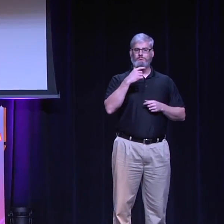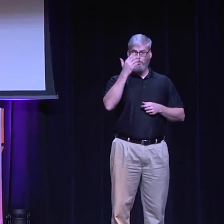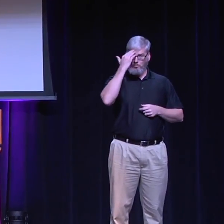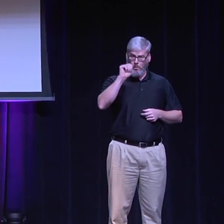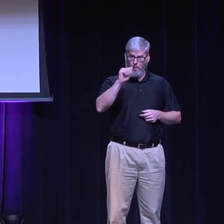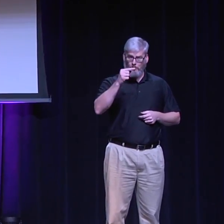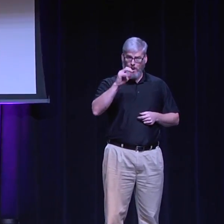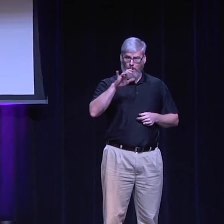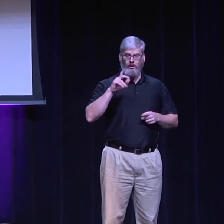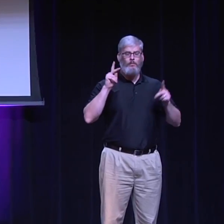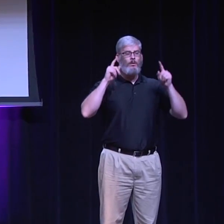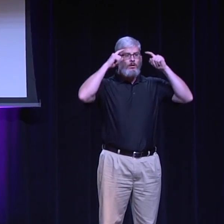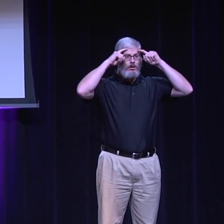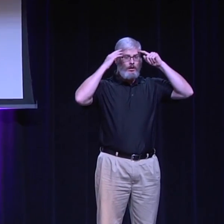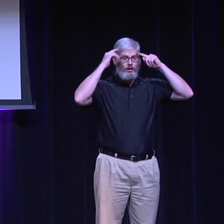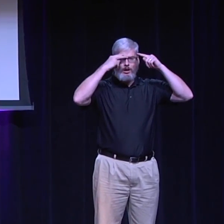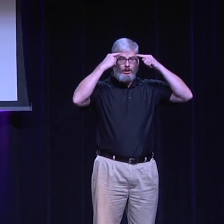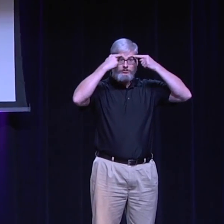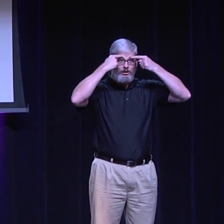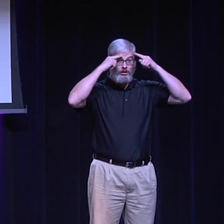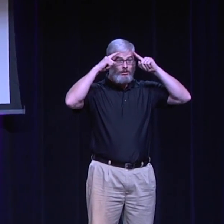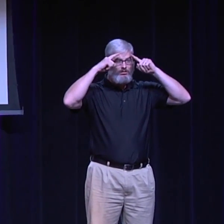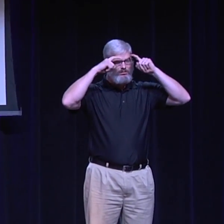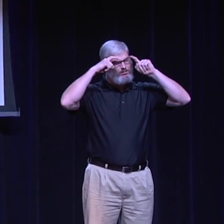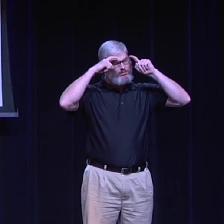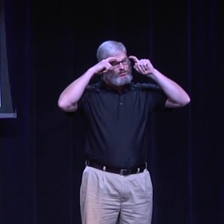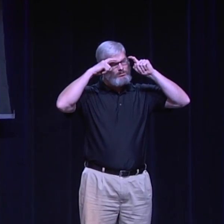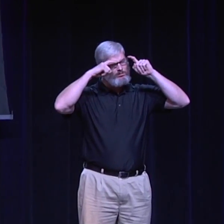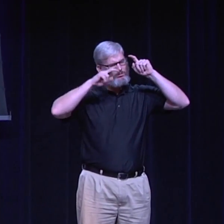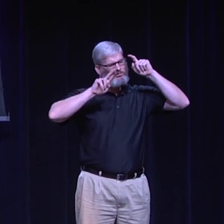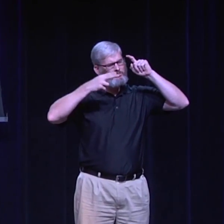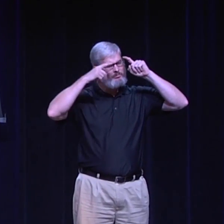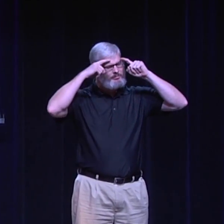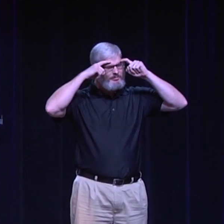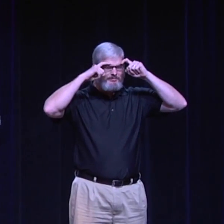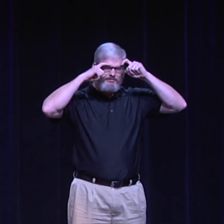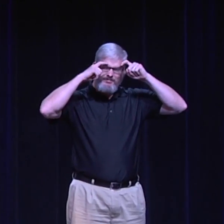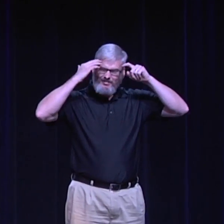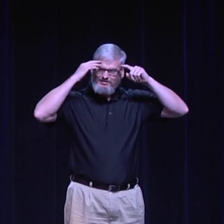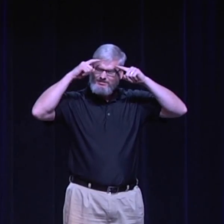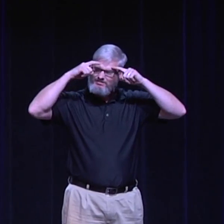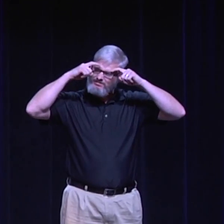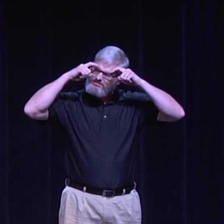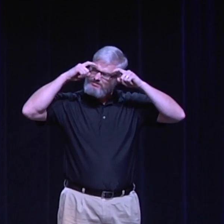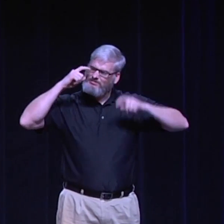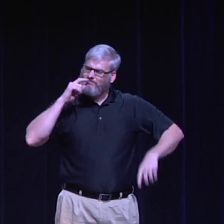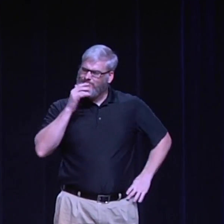So an interesting thing that happens about, so when I say, are you agnostic? If I say agnostic, people kind of make a, you know, a little funny